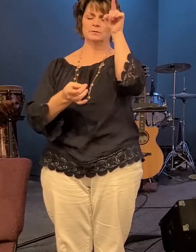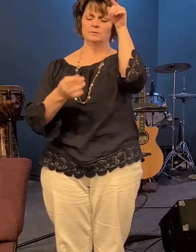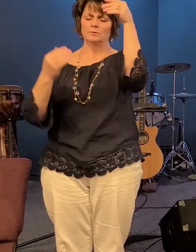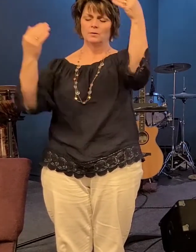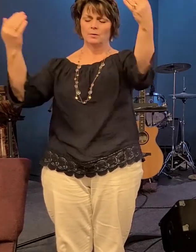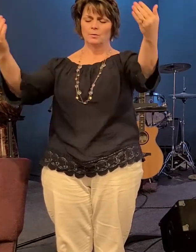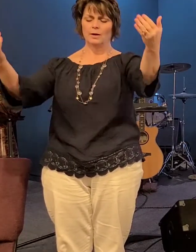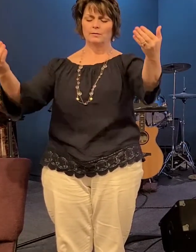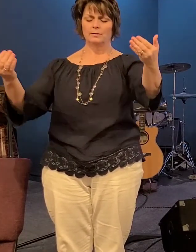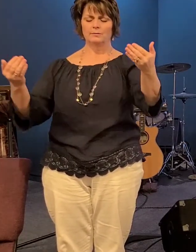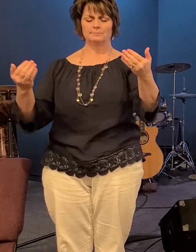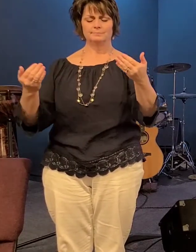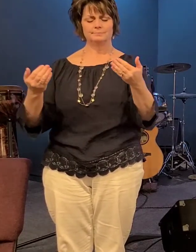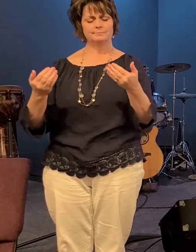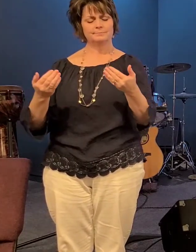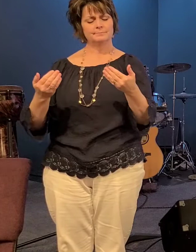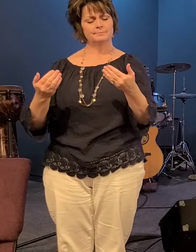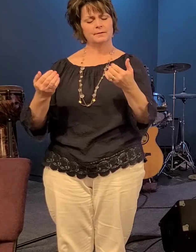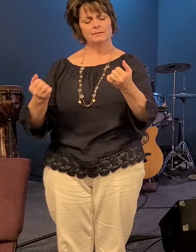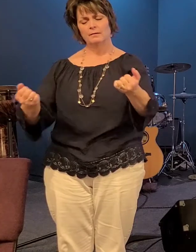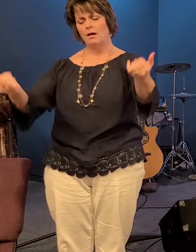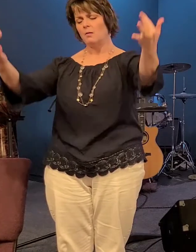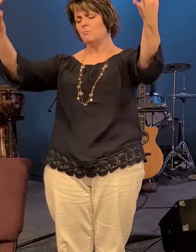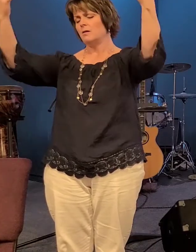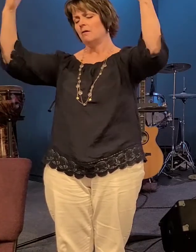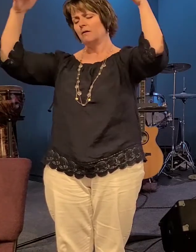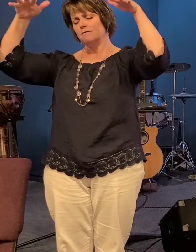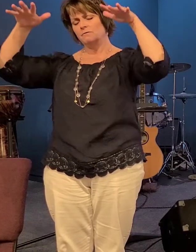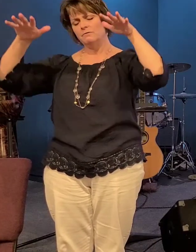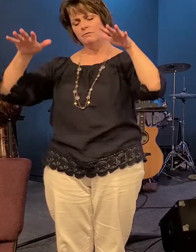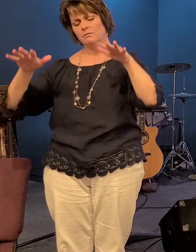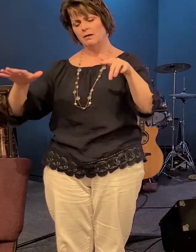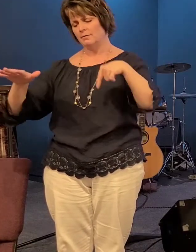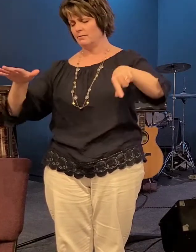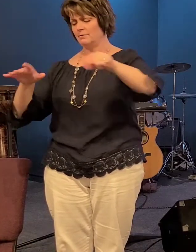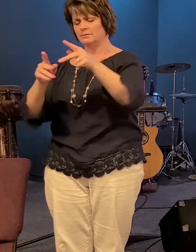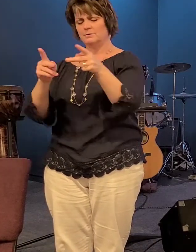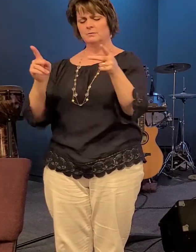come flood this place and change the atmosphere